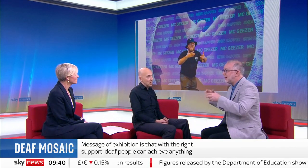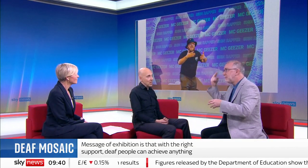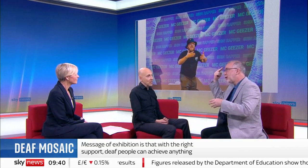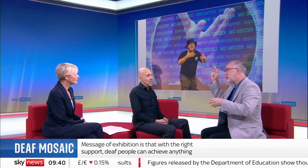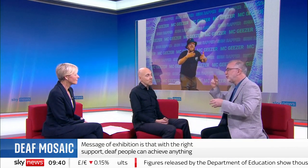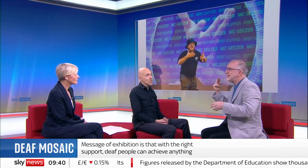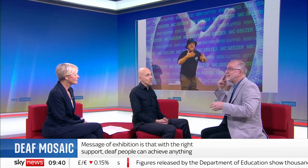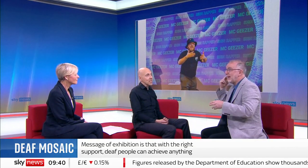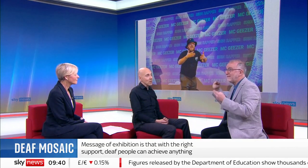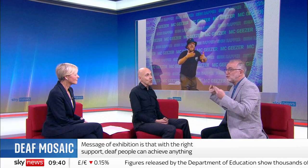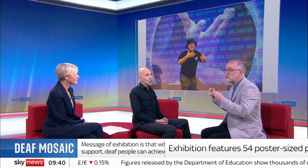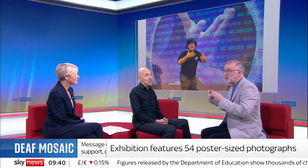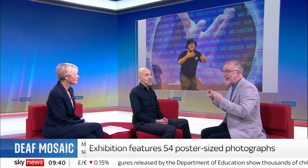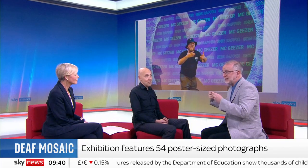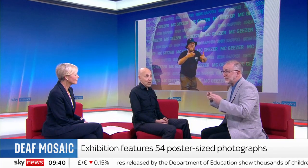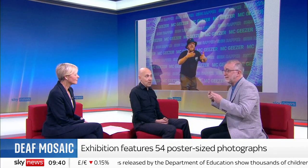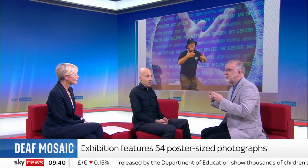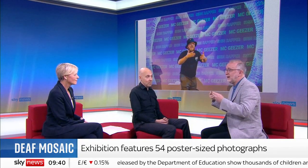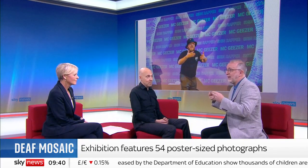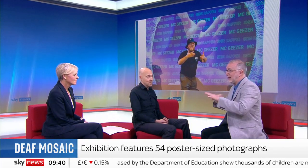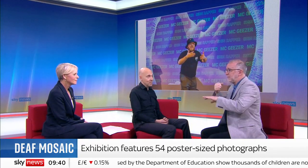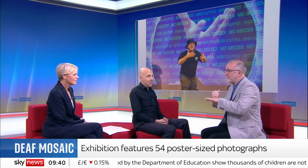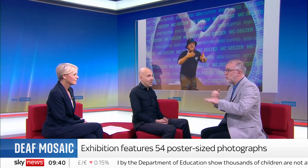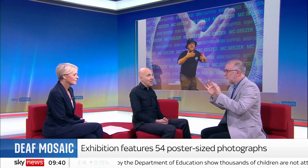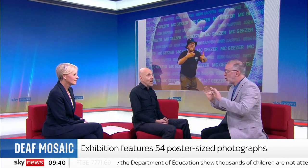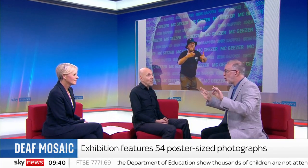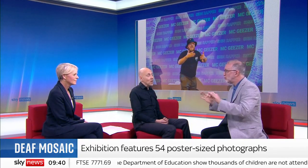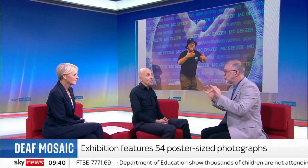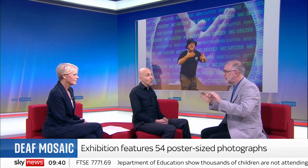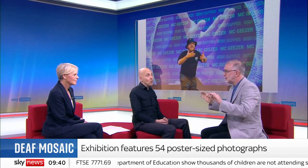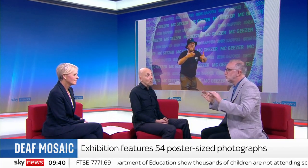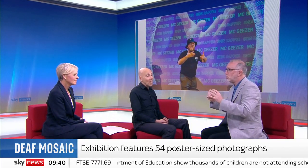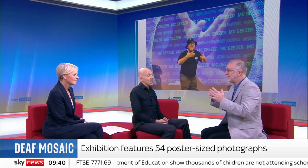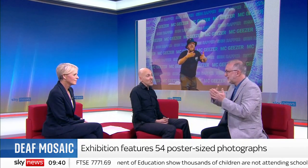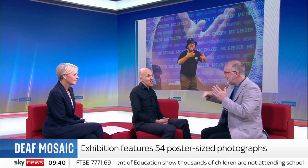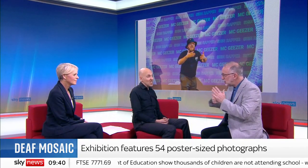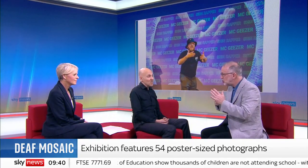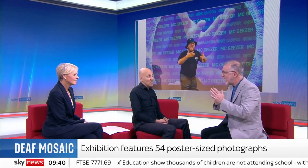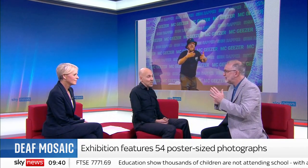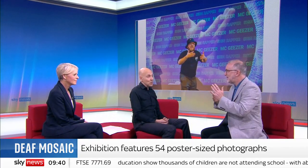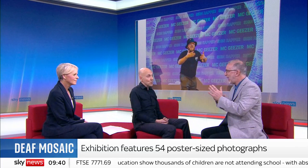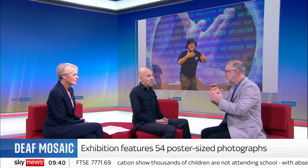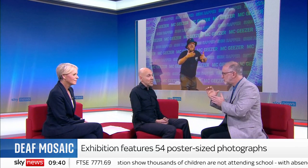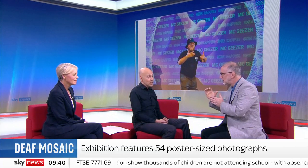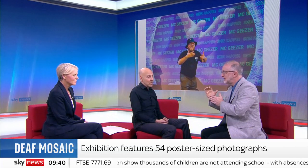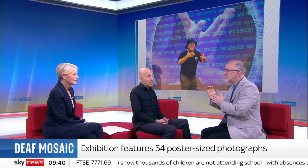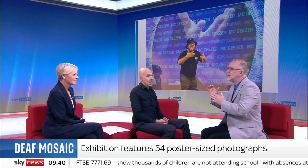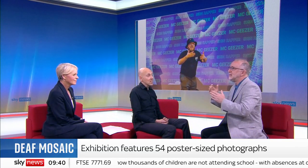does that, and he's part of a team called Deaf Rave. And they perform at concerts and festivals and DJ sets.